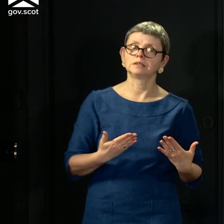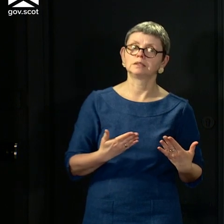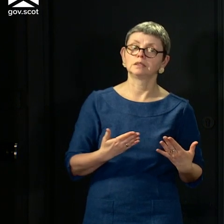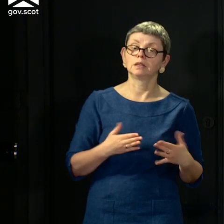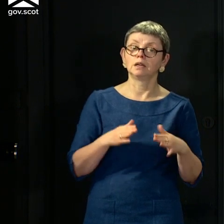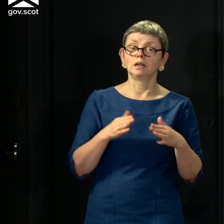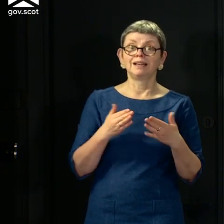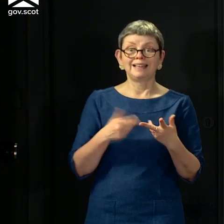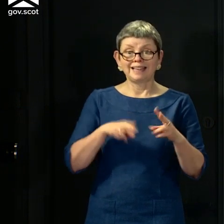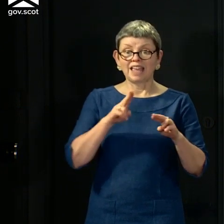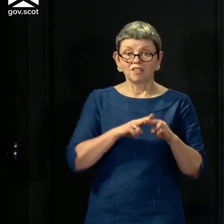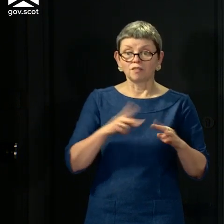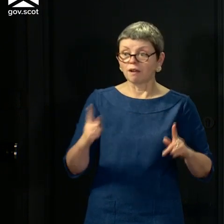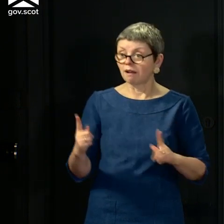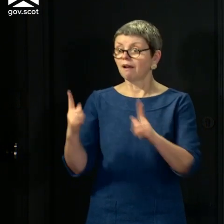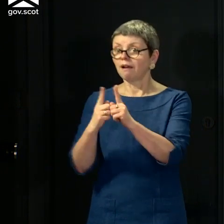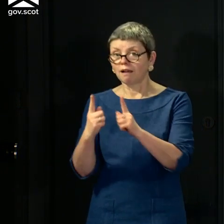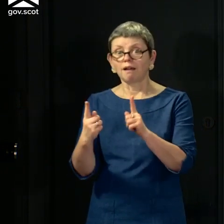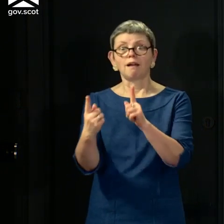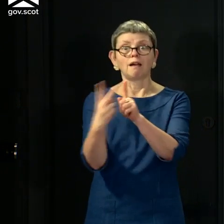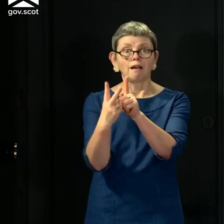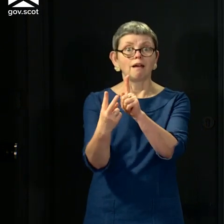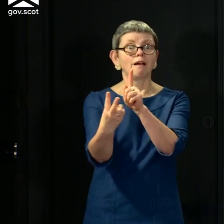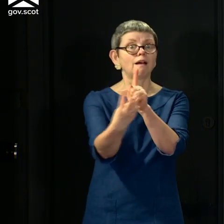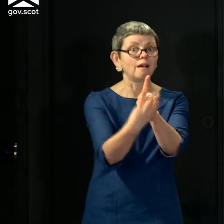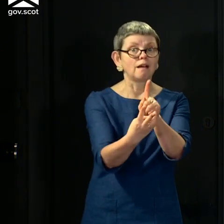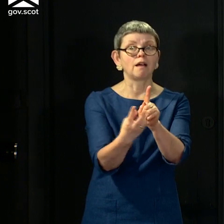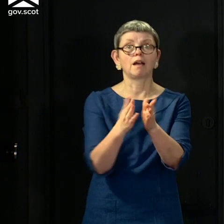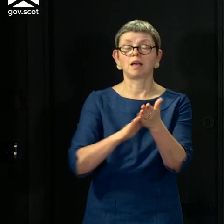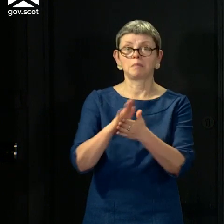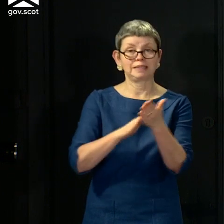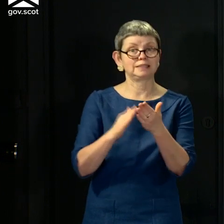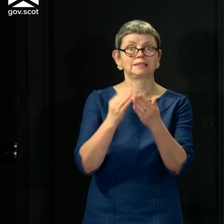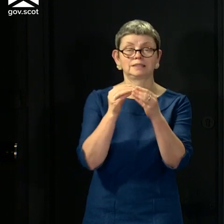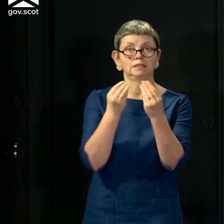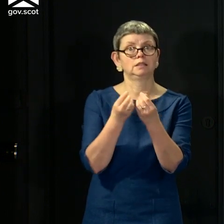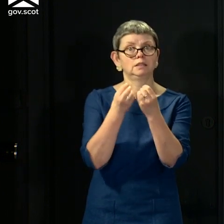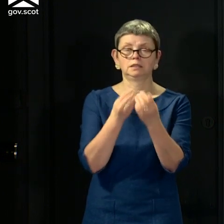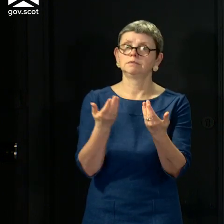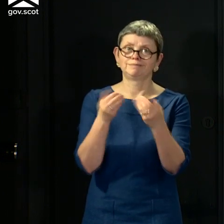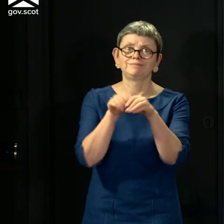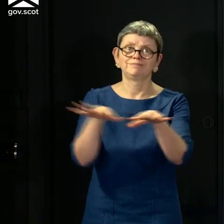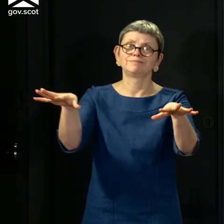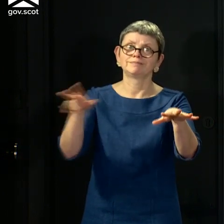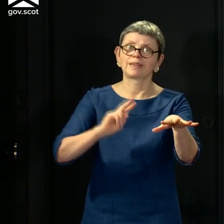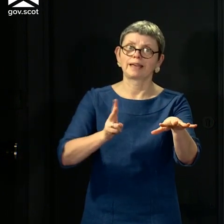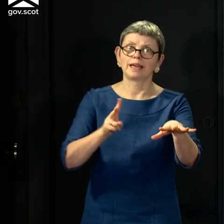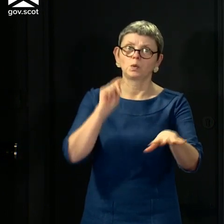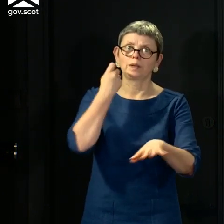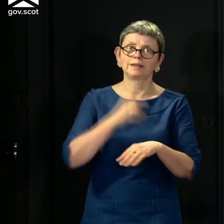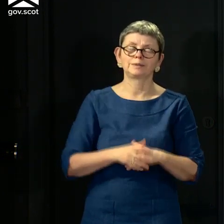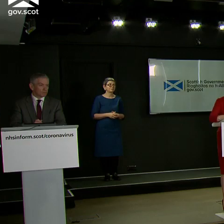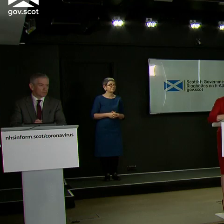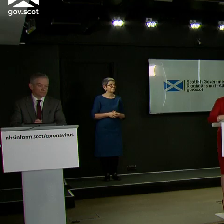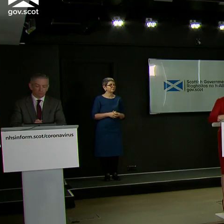to put these bridges together again, the greater the risk that the virus just runs out of control. Kay